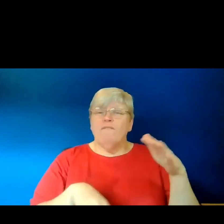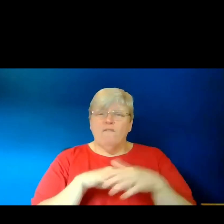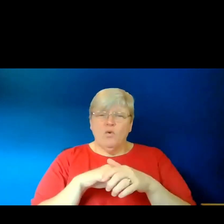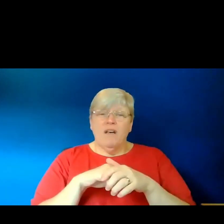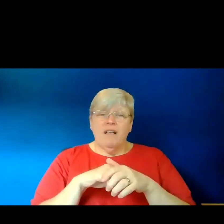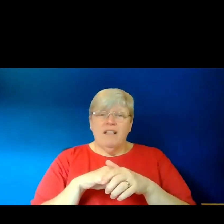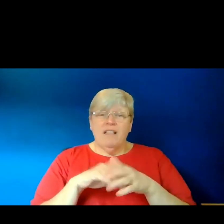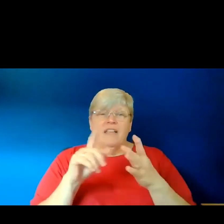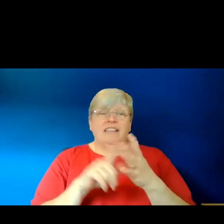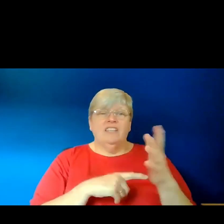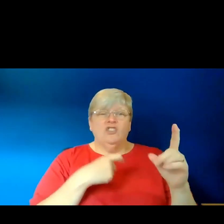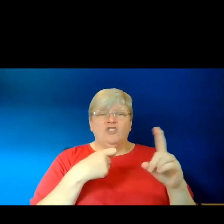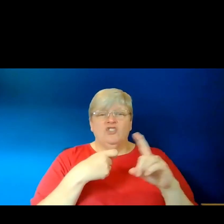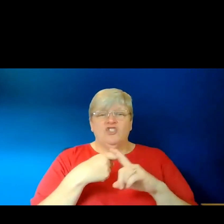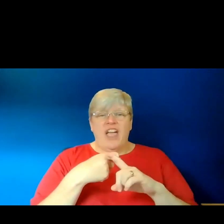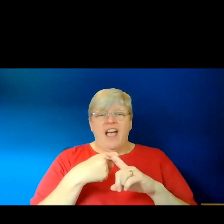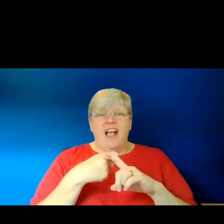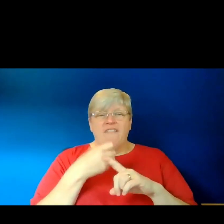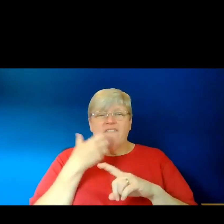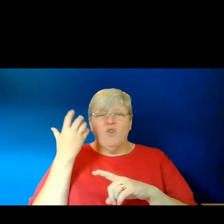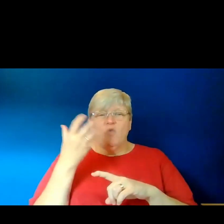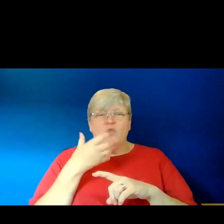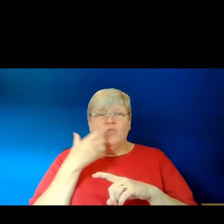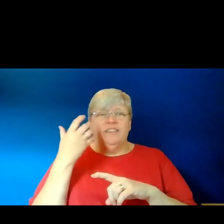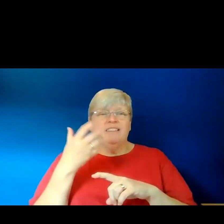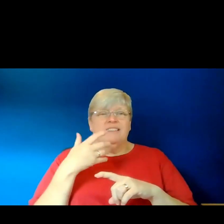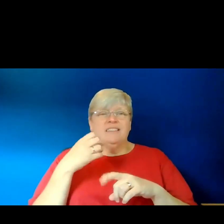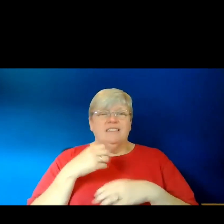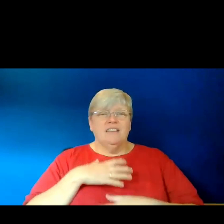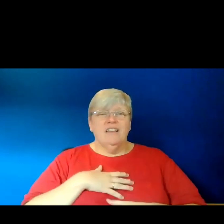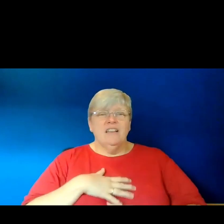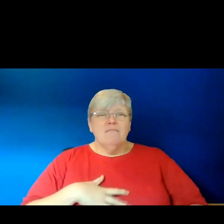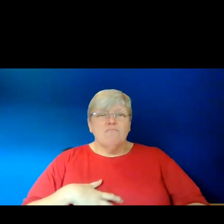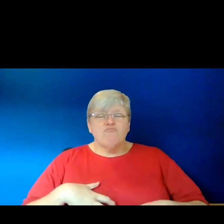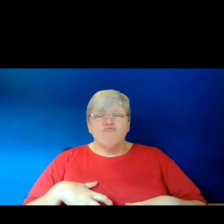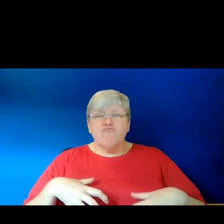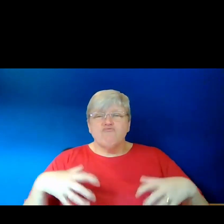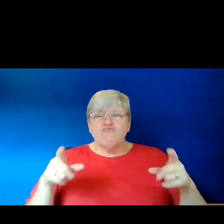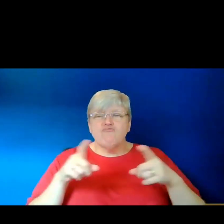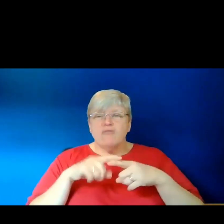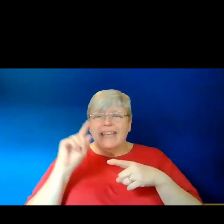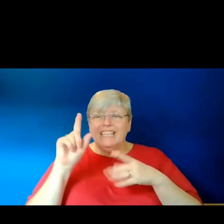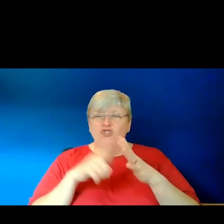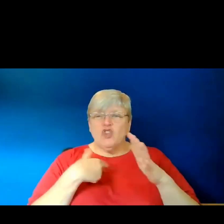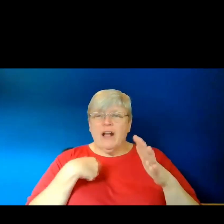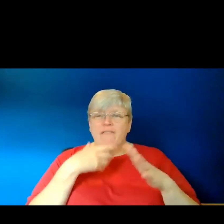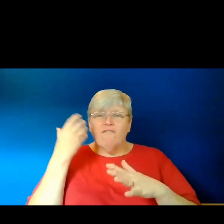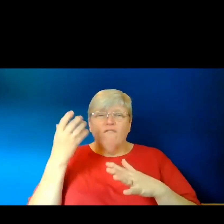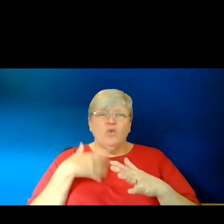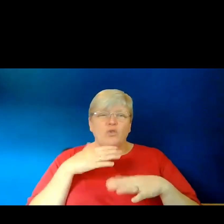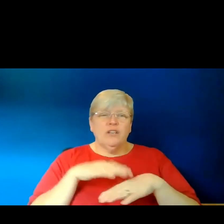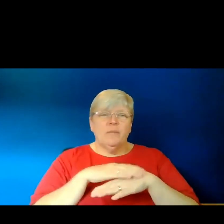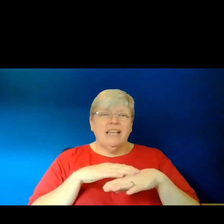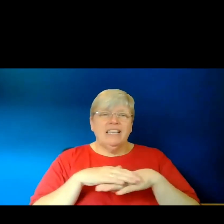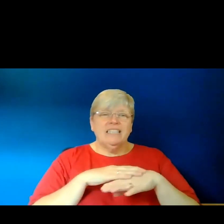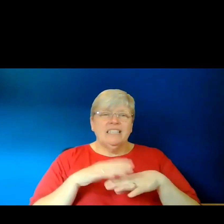Jackfruit. I swell like a late summer jackfruit, my skin roughens,